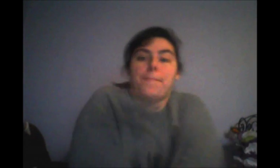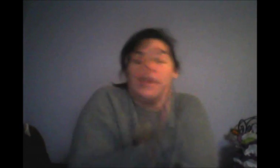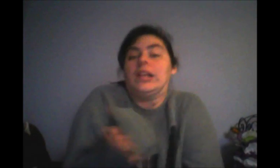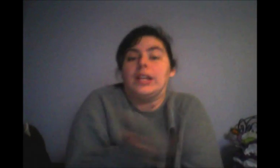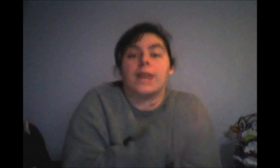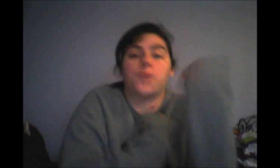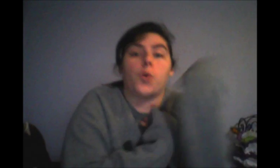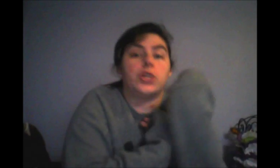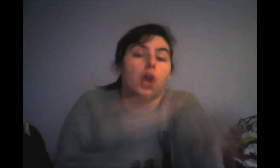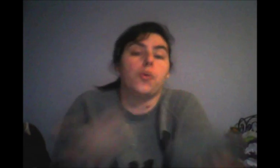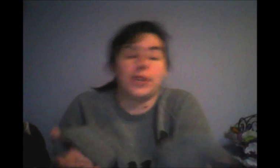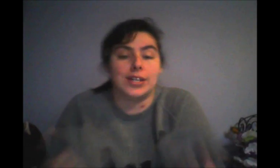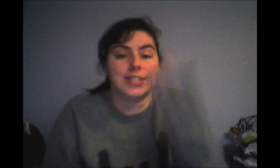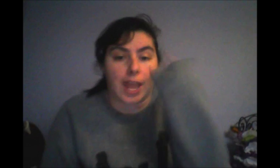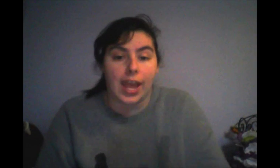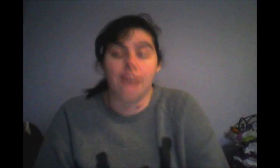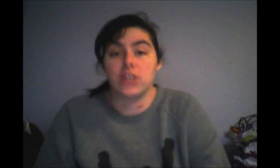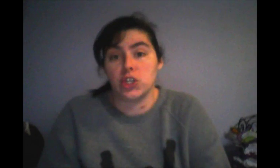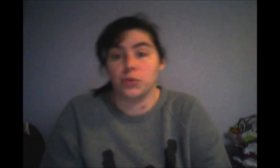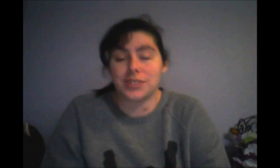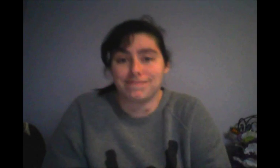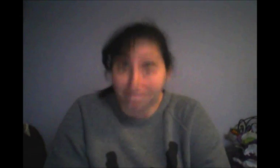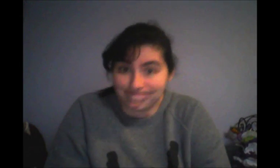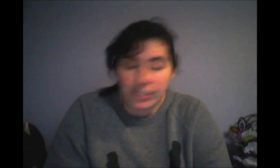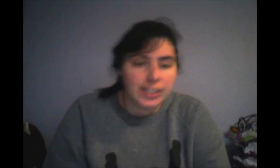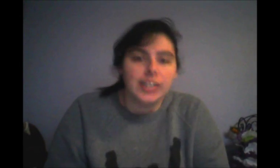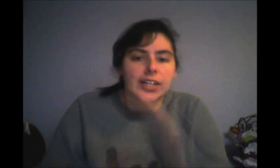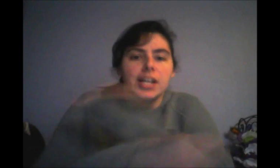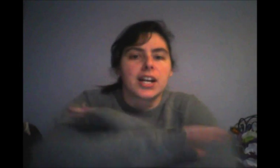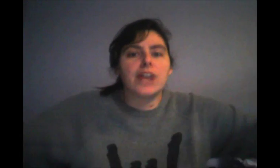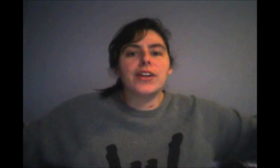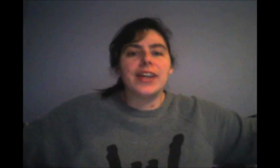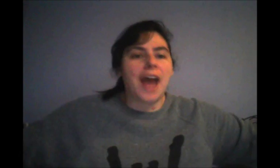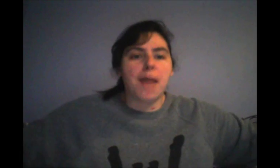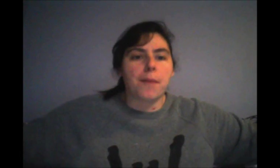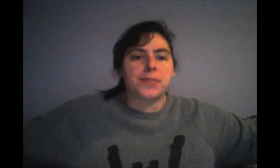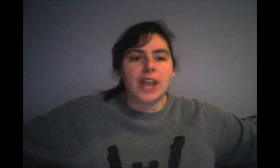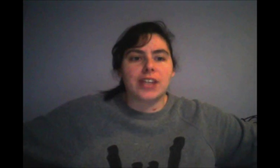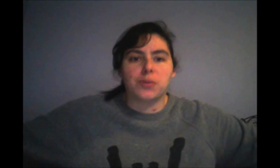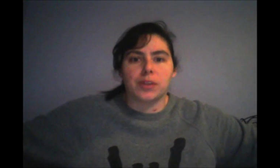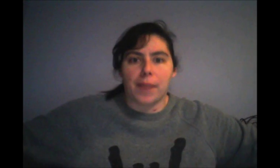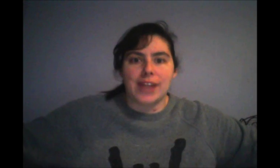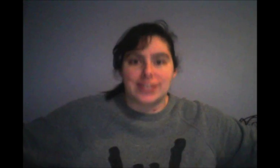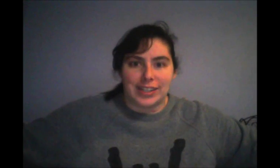bill, and I'm going to go, because I have issues. Clearly, I'm obsessed with the band scene.